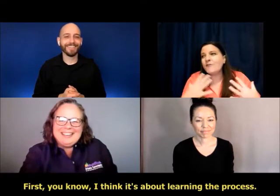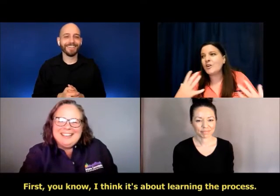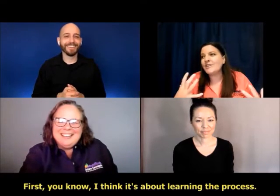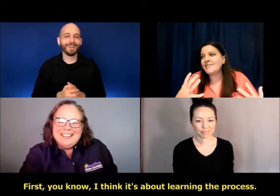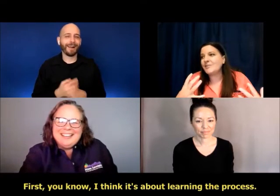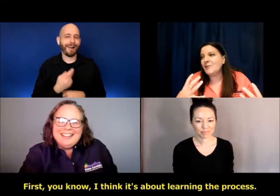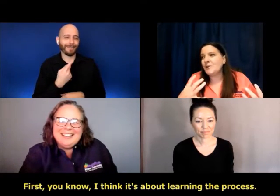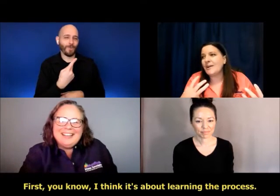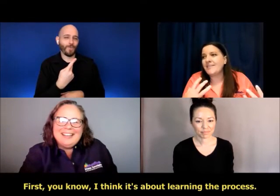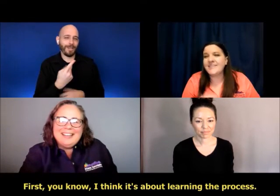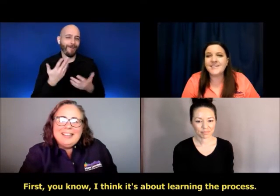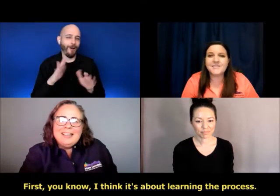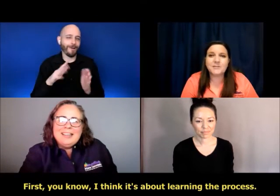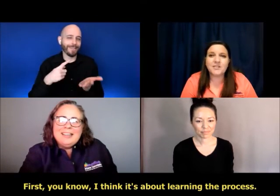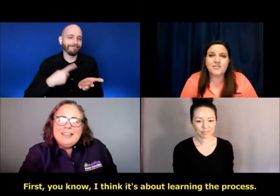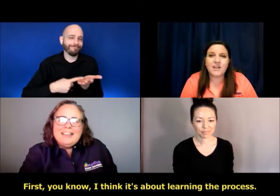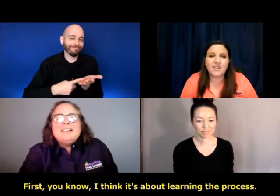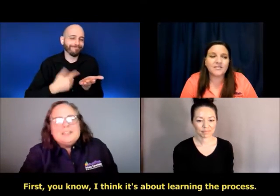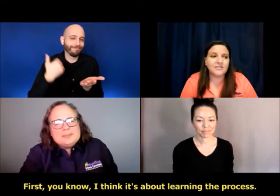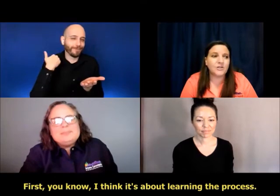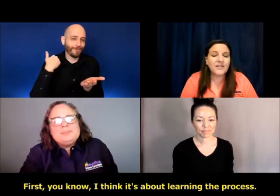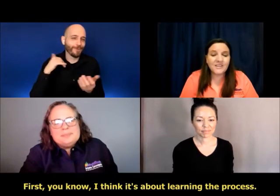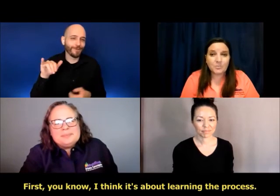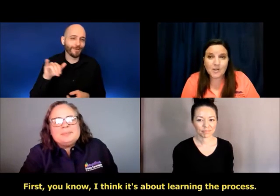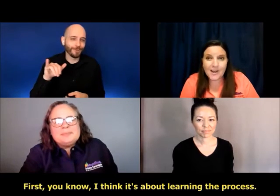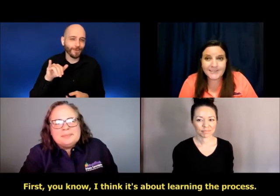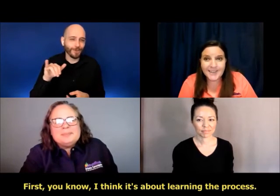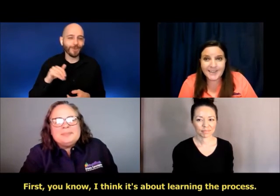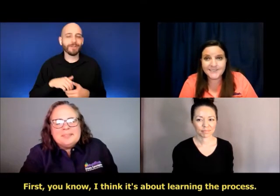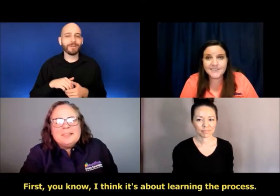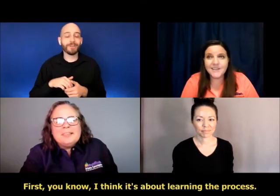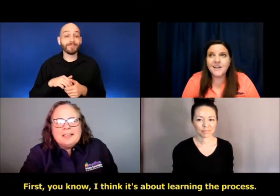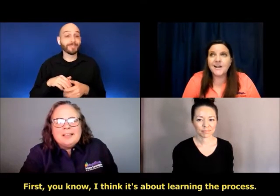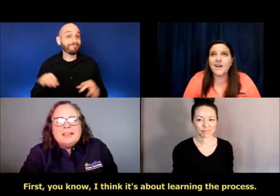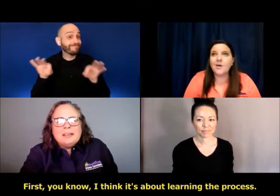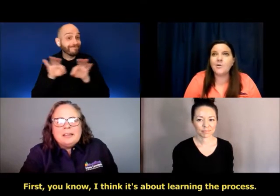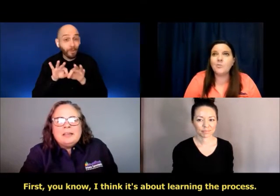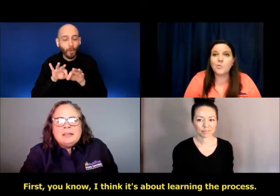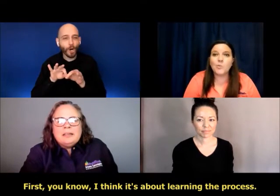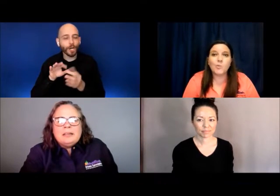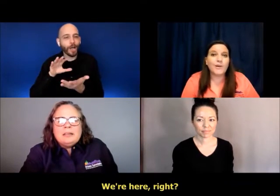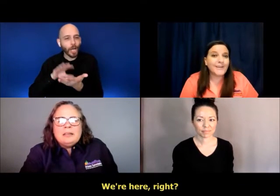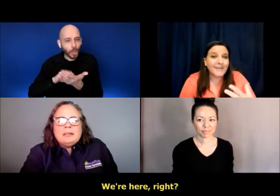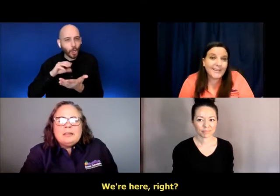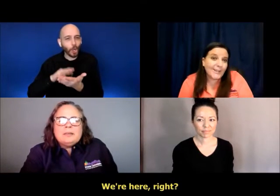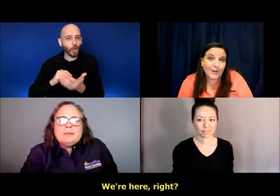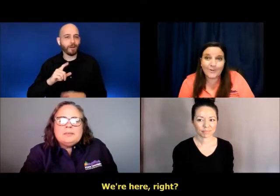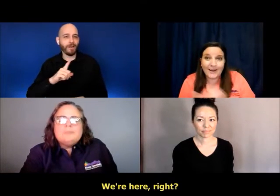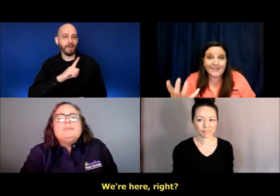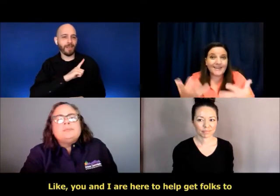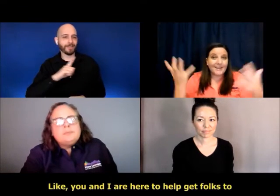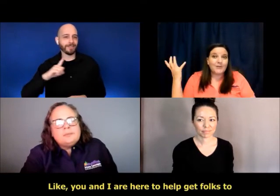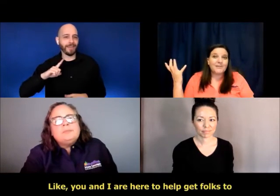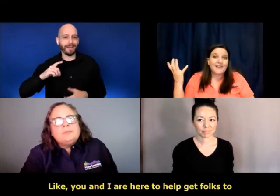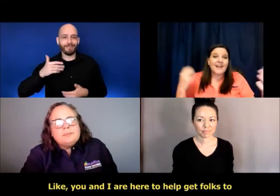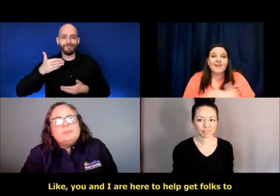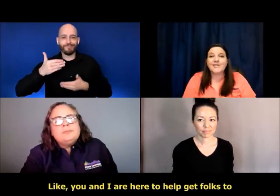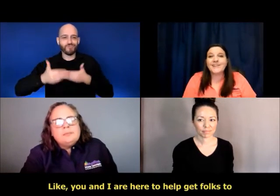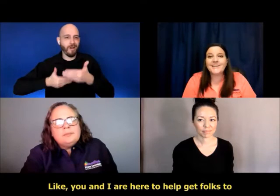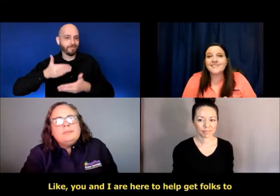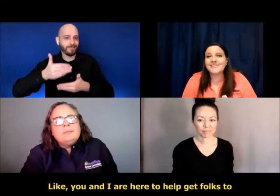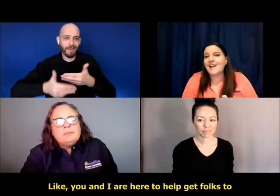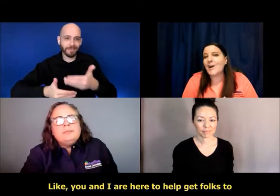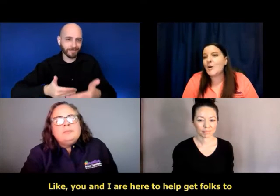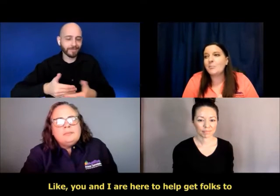first, you know, I think it's about, uh, learning the process. Um, we're here, right? Like you and